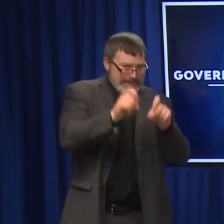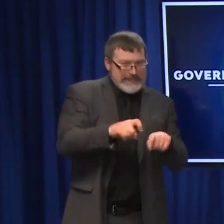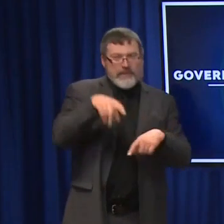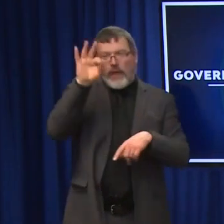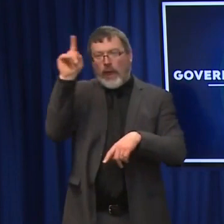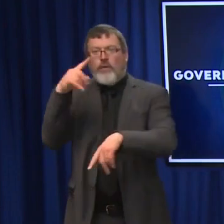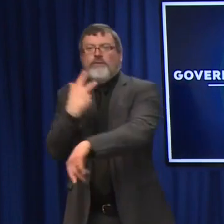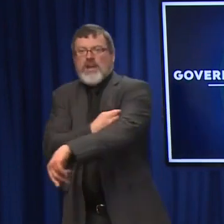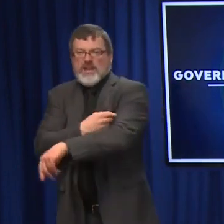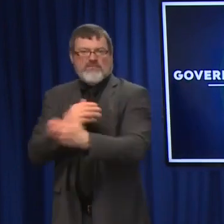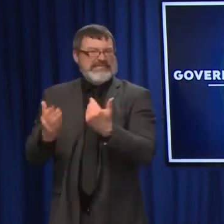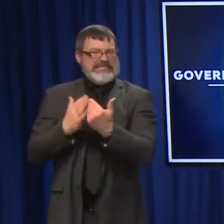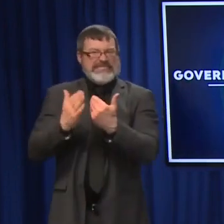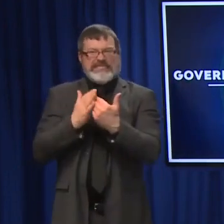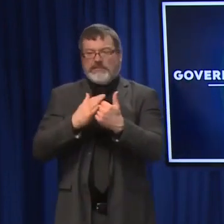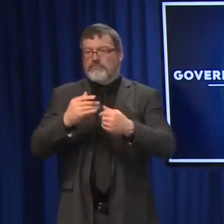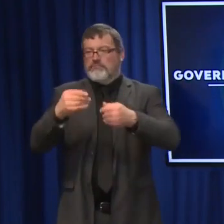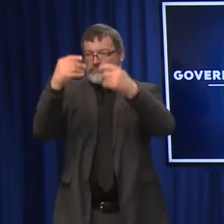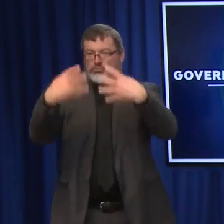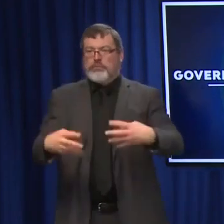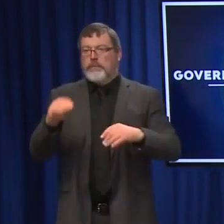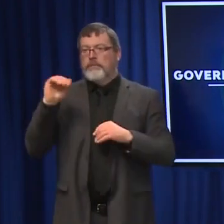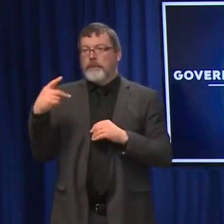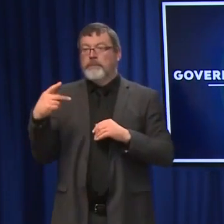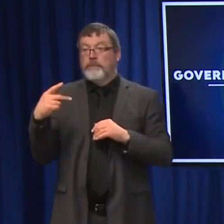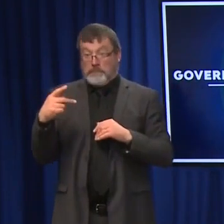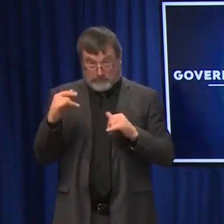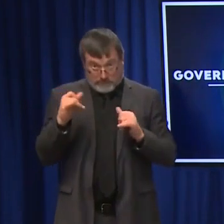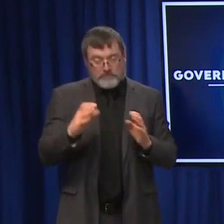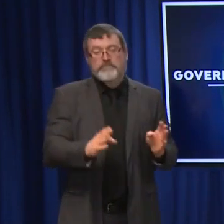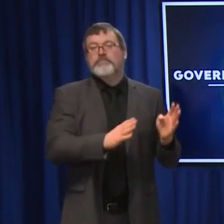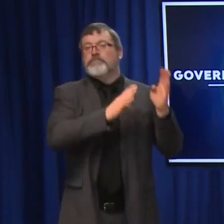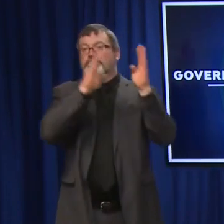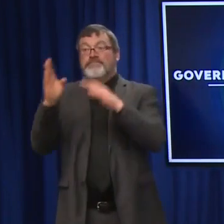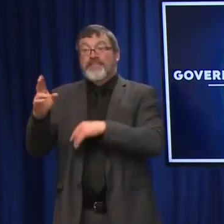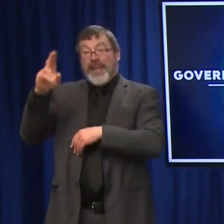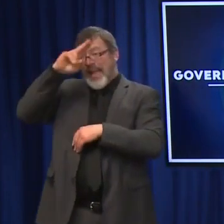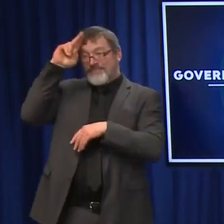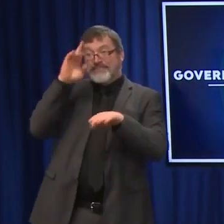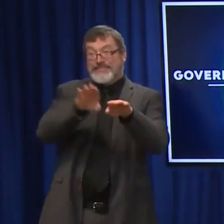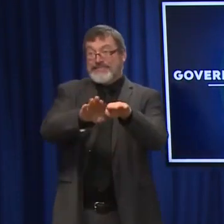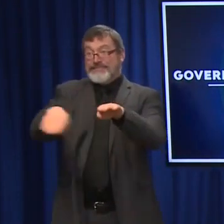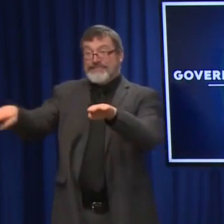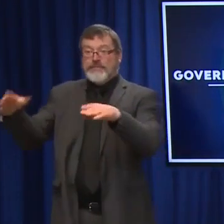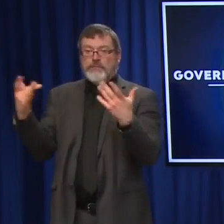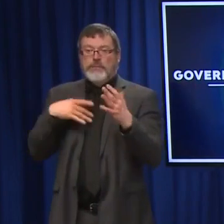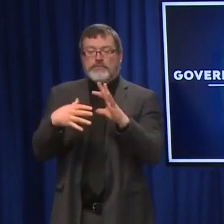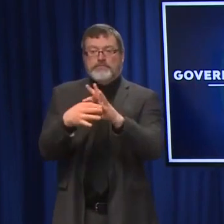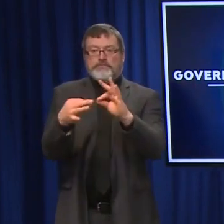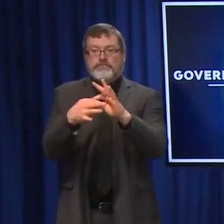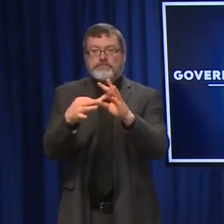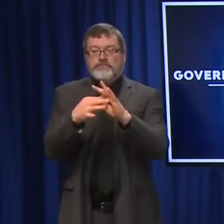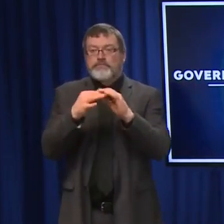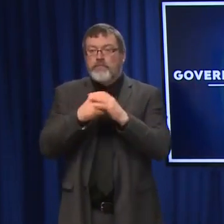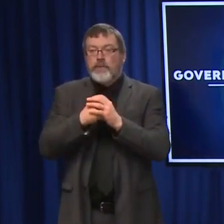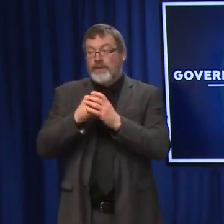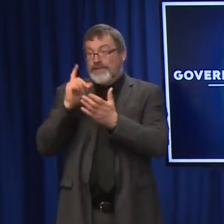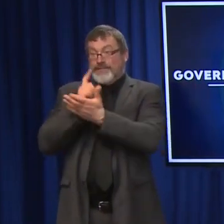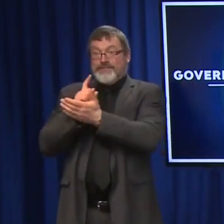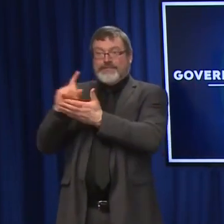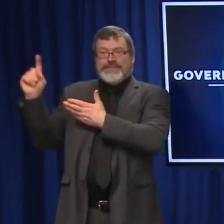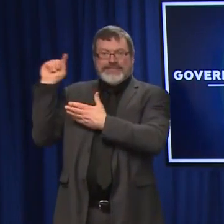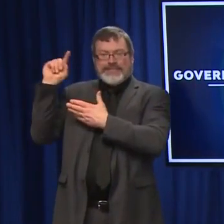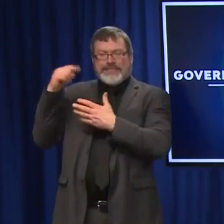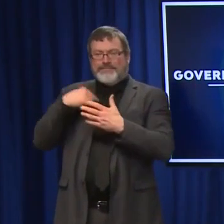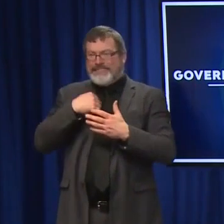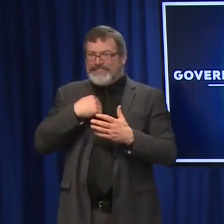In terms of adding more beds, know, kind of a little bit of an update that we provided last week to decreasing the jam on beds